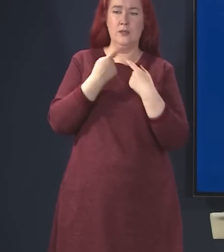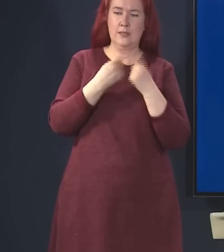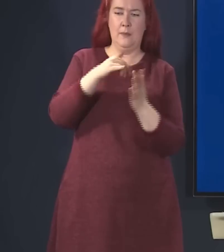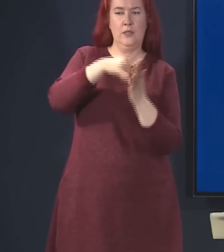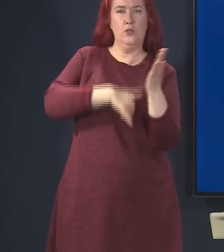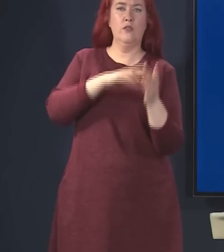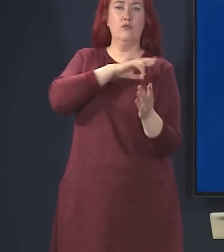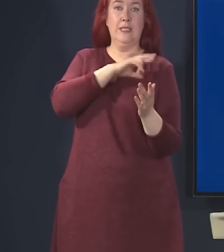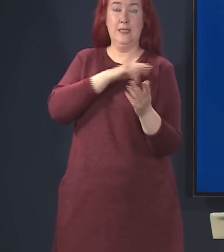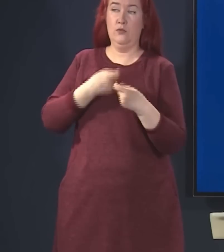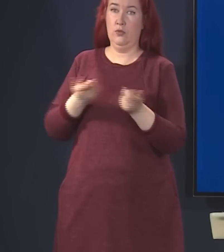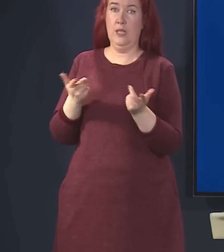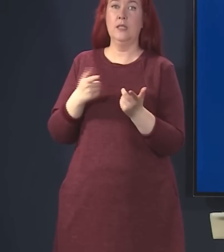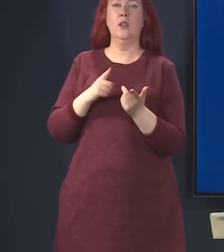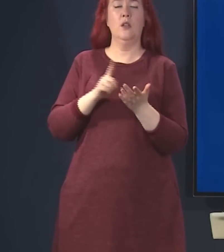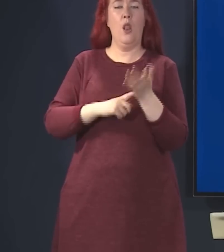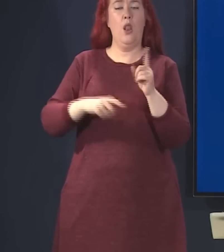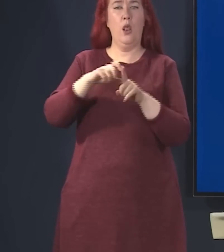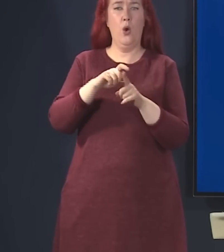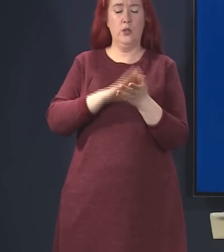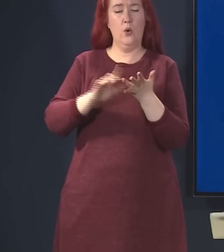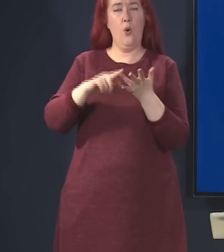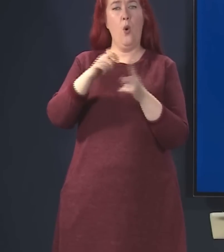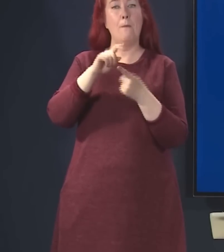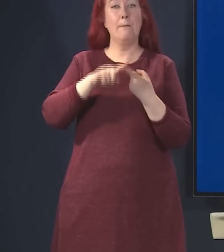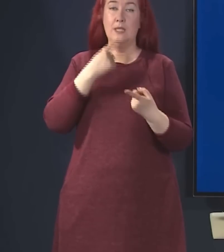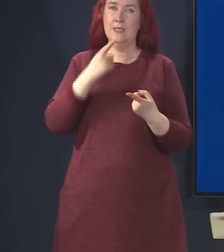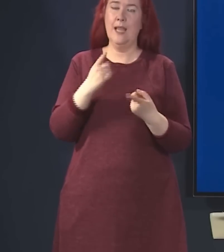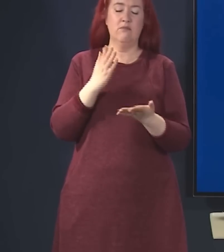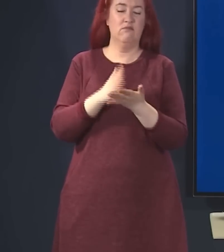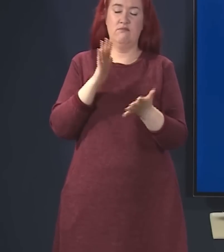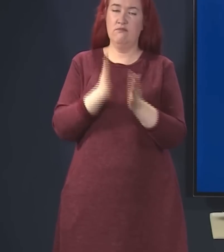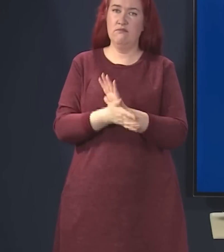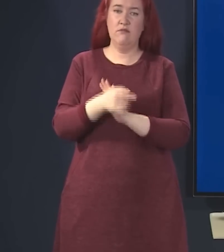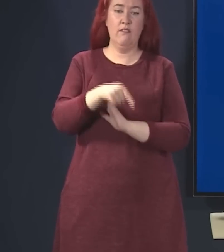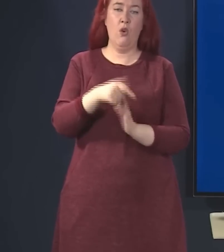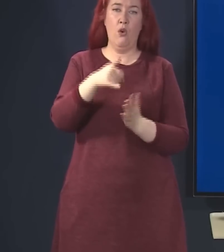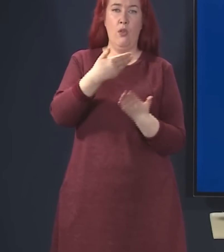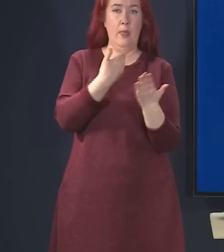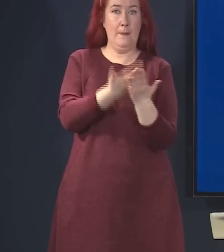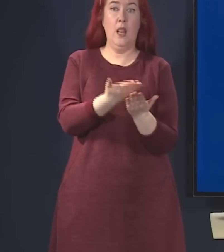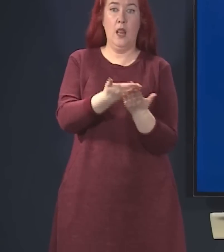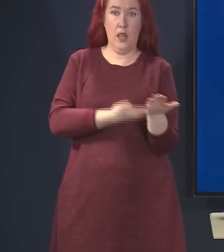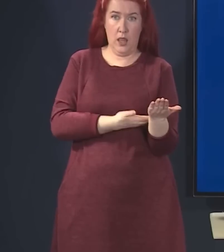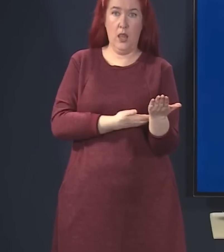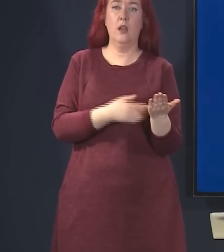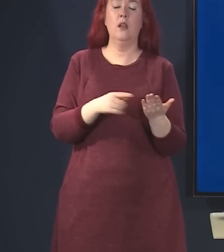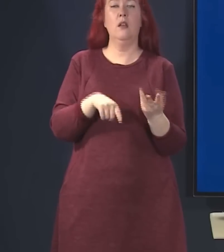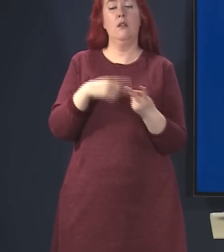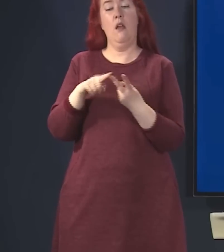government last week, Lord Hope described it as devastating for the bill, Lord Sumption as powerful.